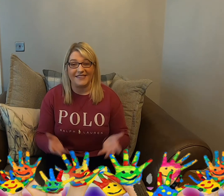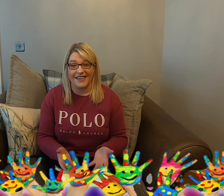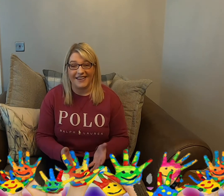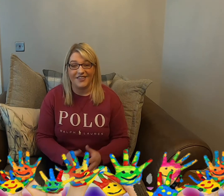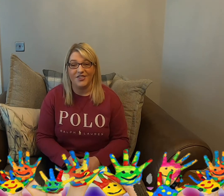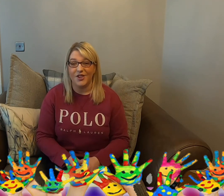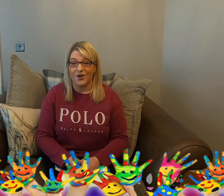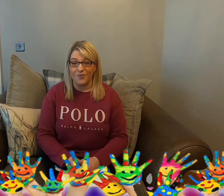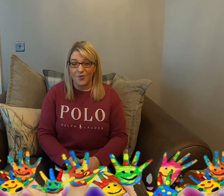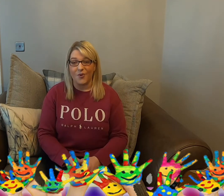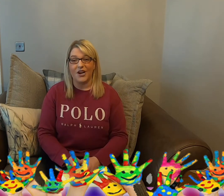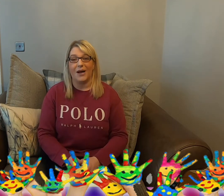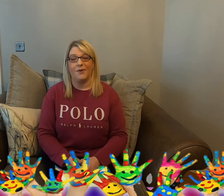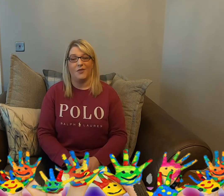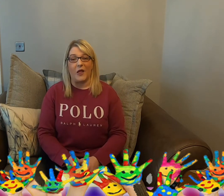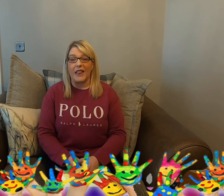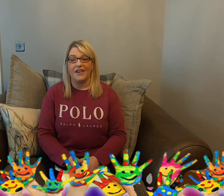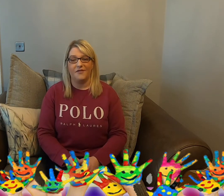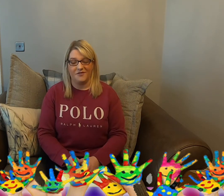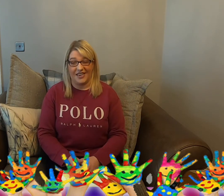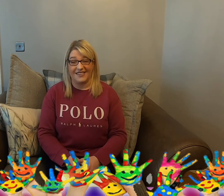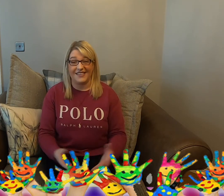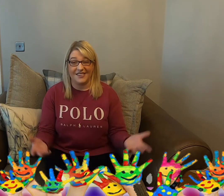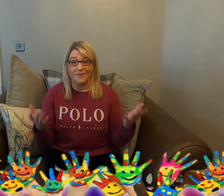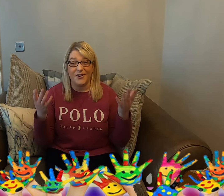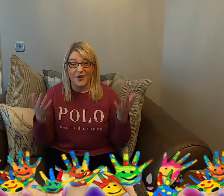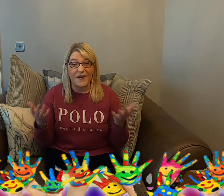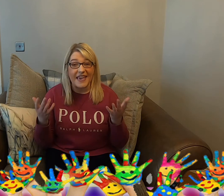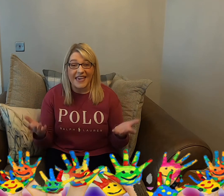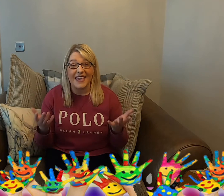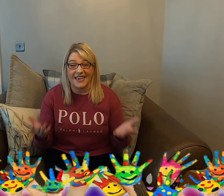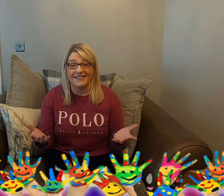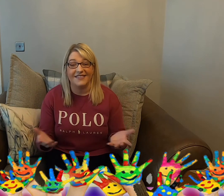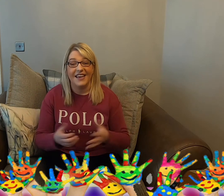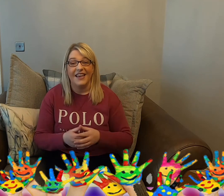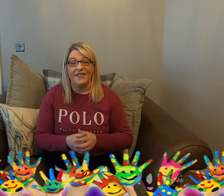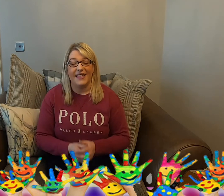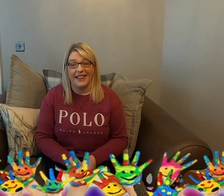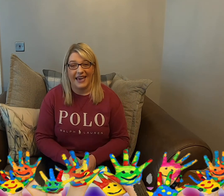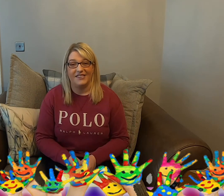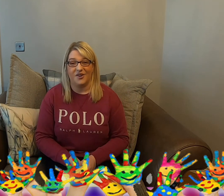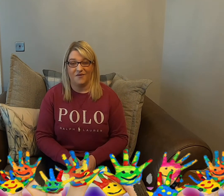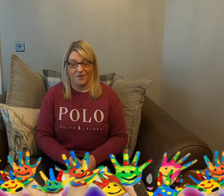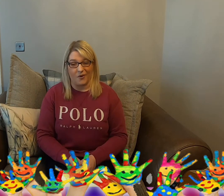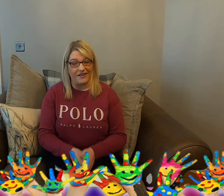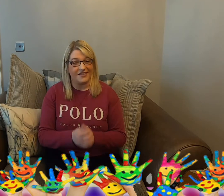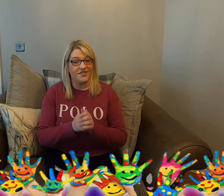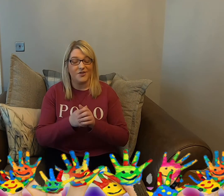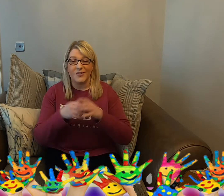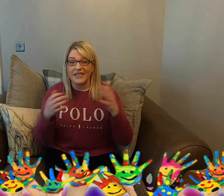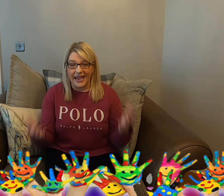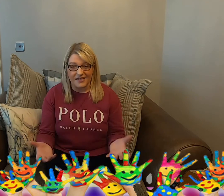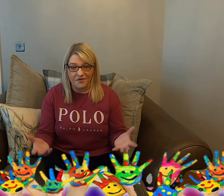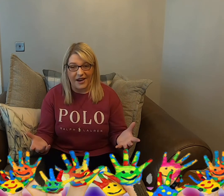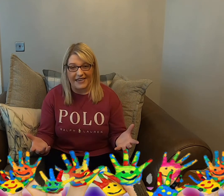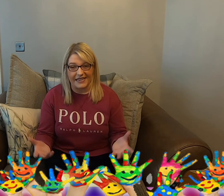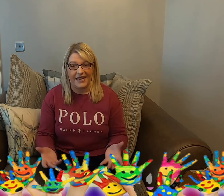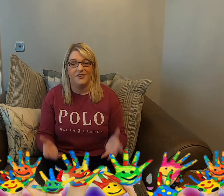excited to learn more about the life of Jesus and about how he is the light of the world. And so next Friday night